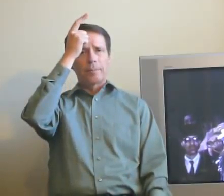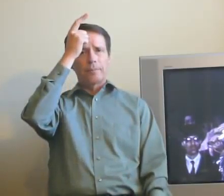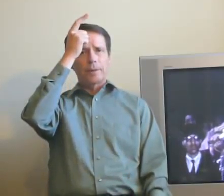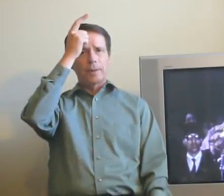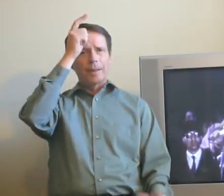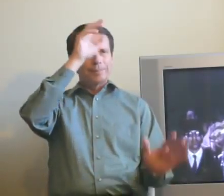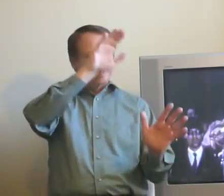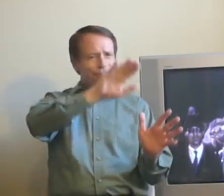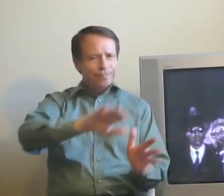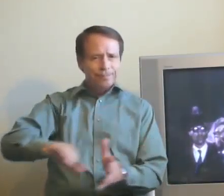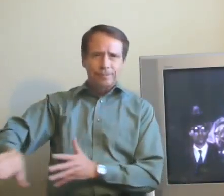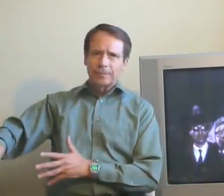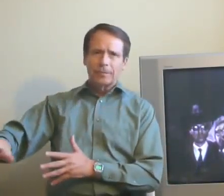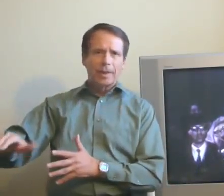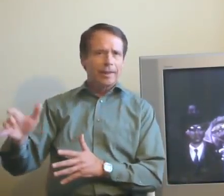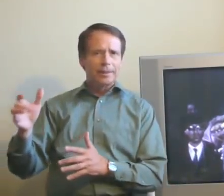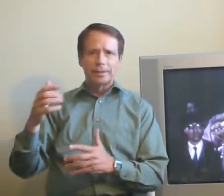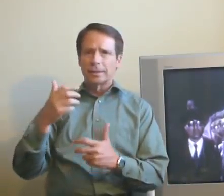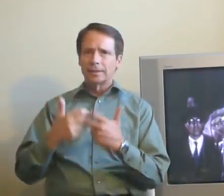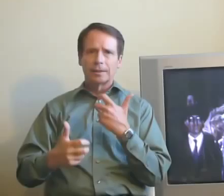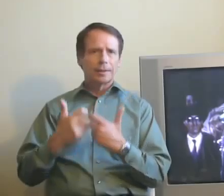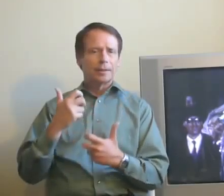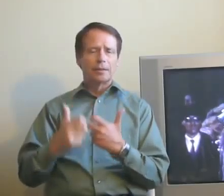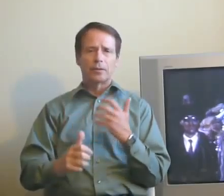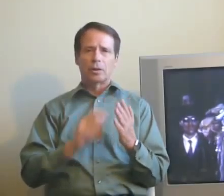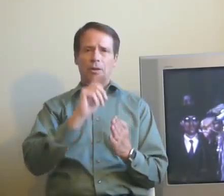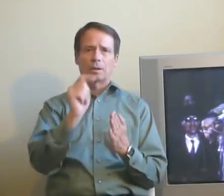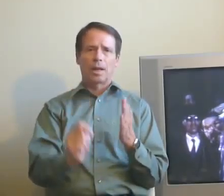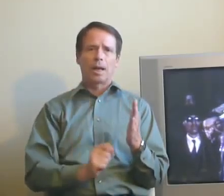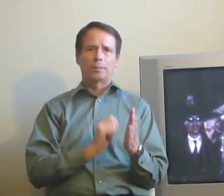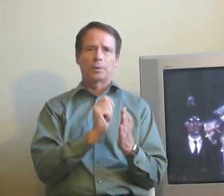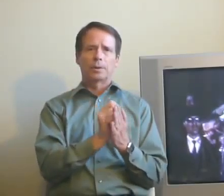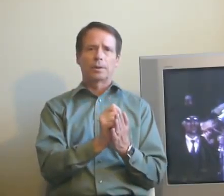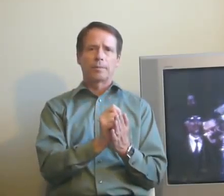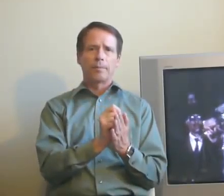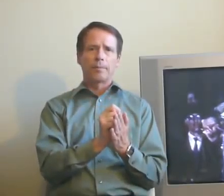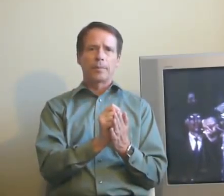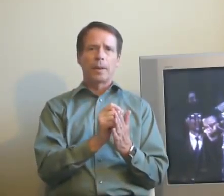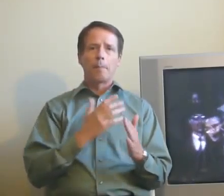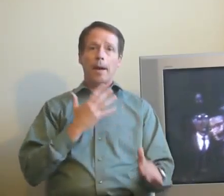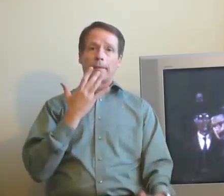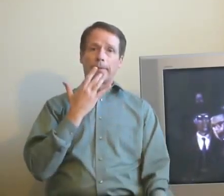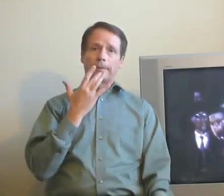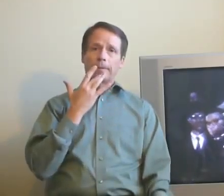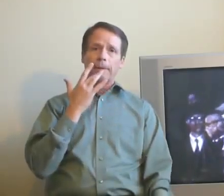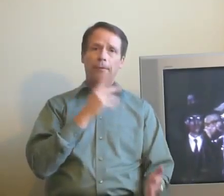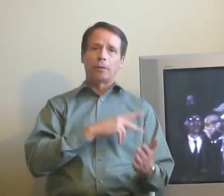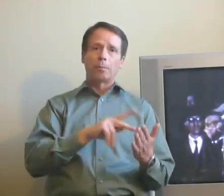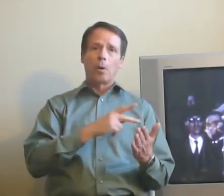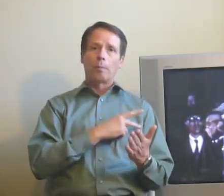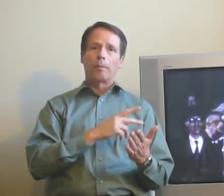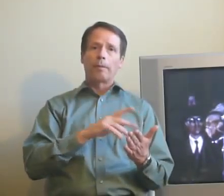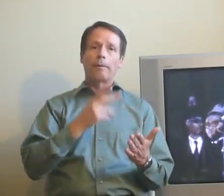beyond or go beyond these rather difficult times. My favorite poem, my favorite poet was